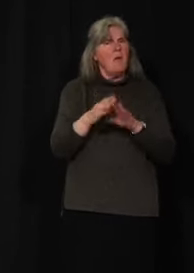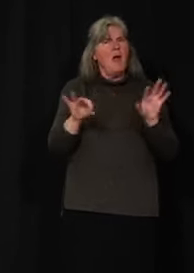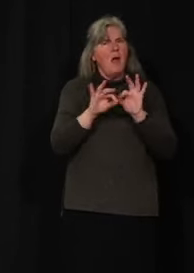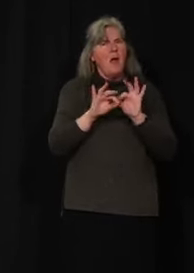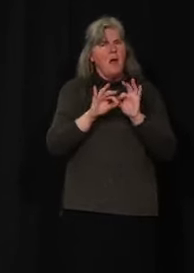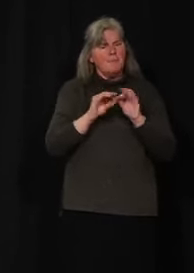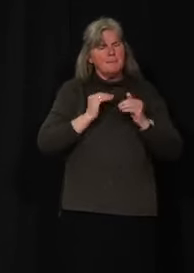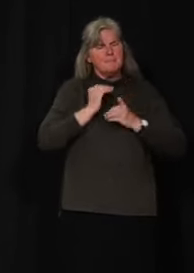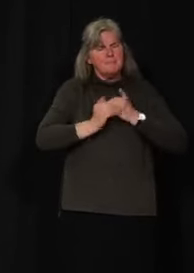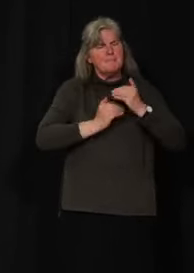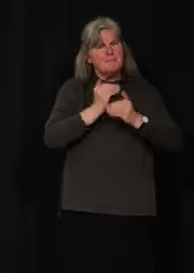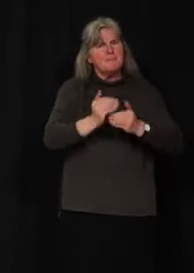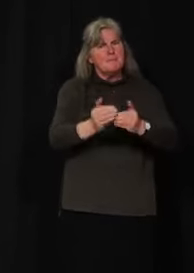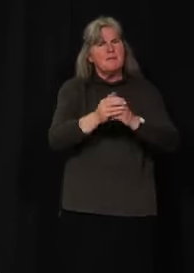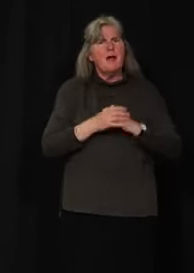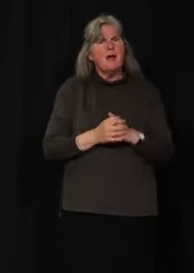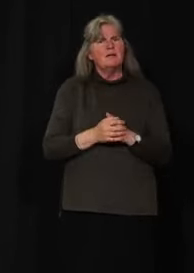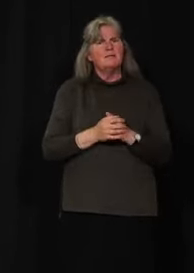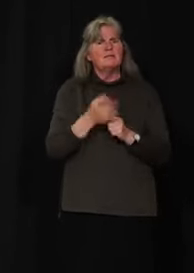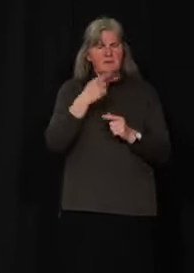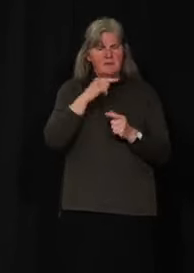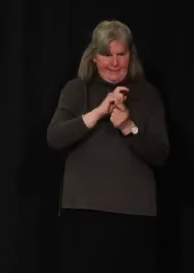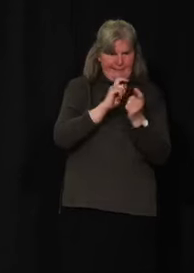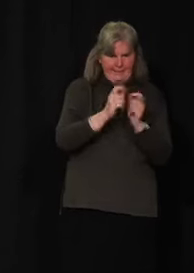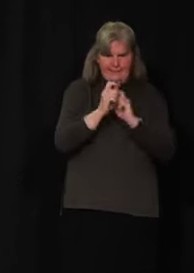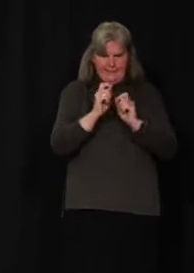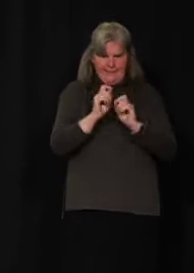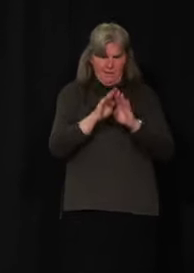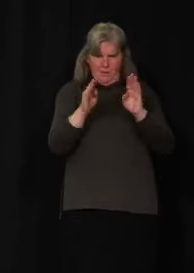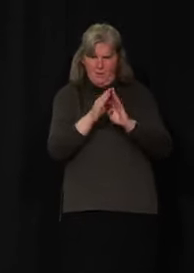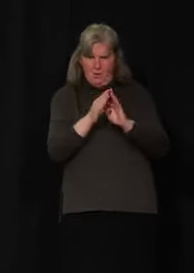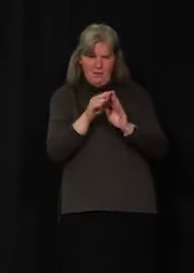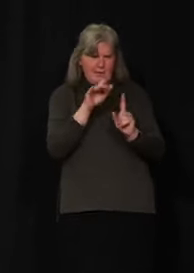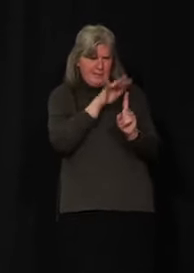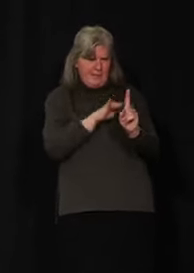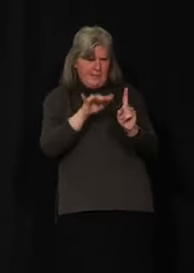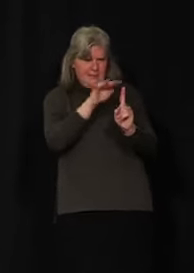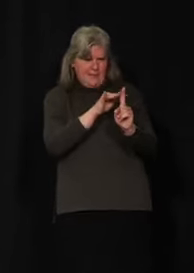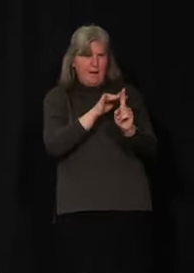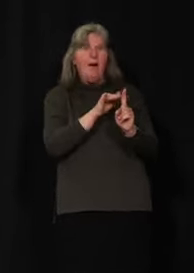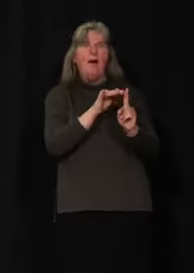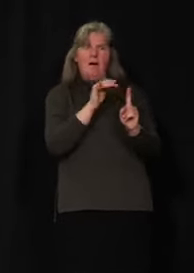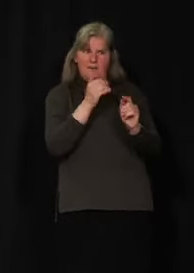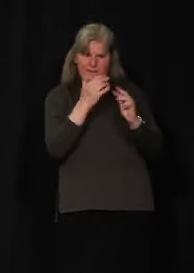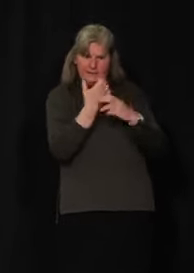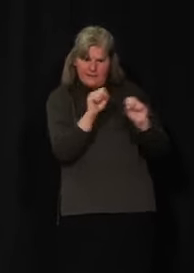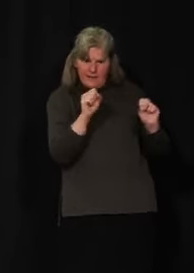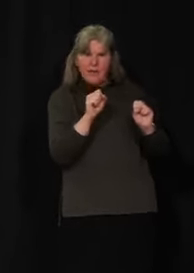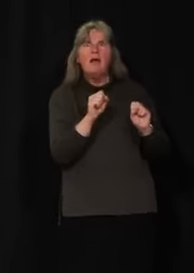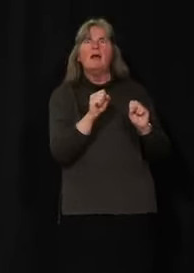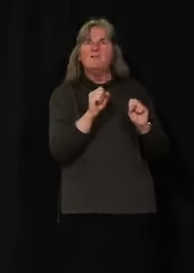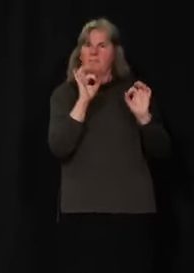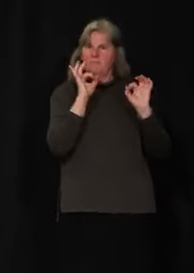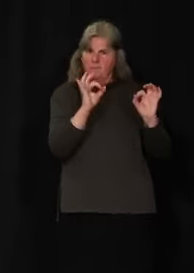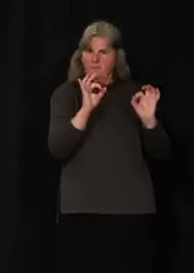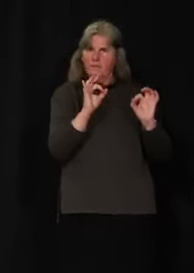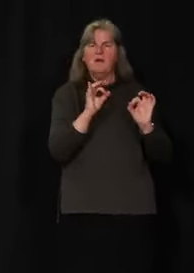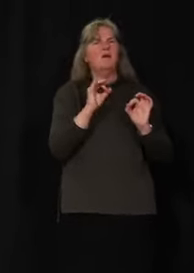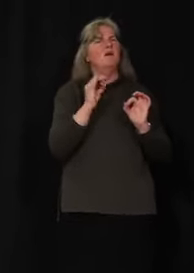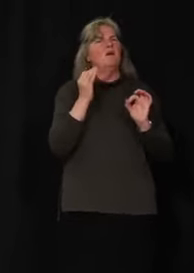We are monitoring the impacts of these changes specifically to see if there's a resurgence of COVID-19 cases.